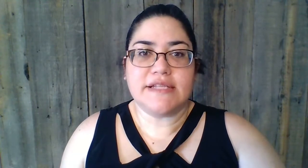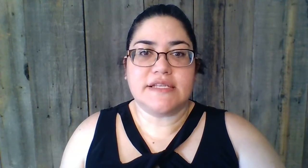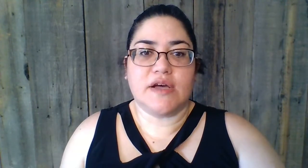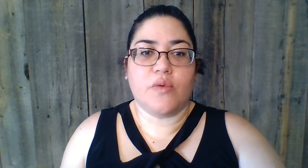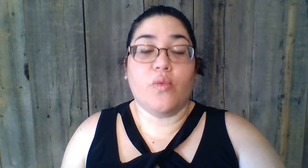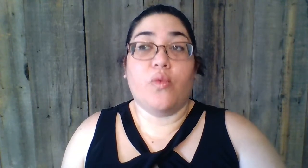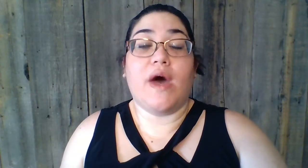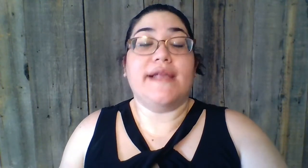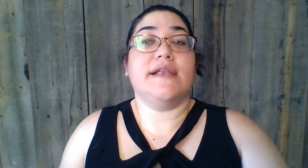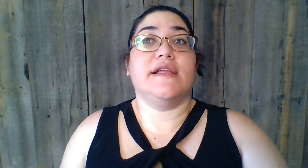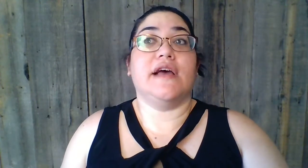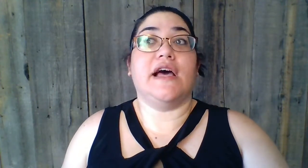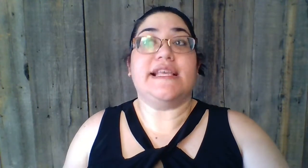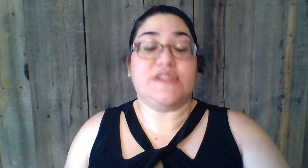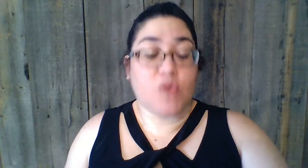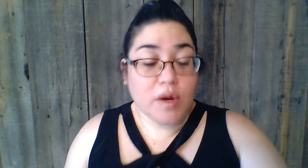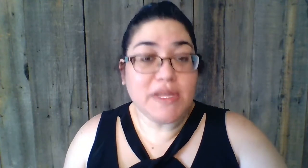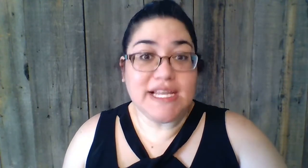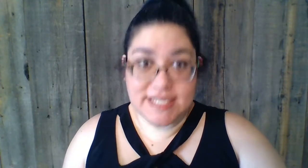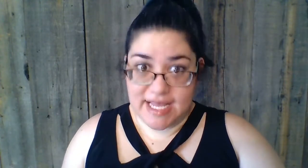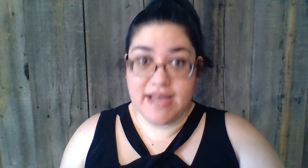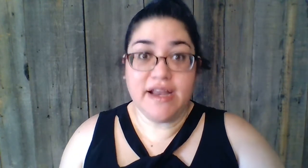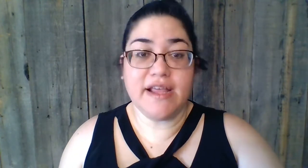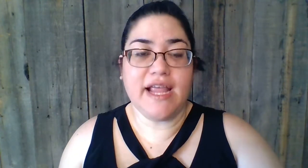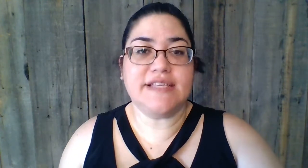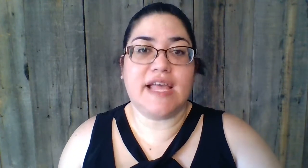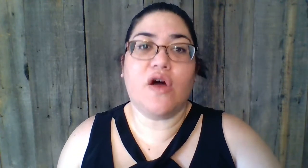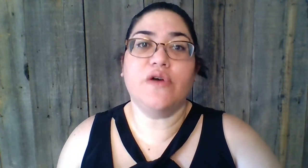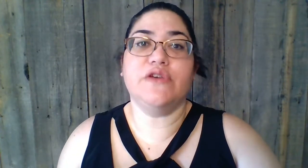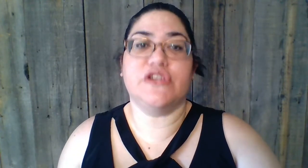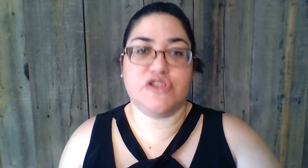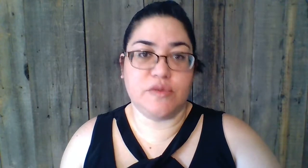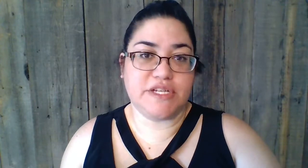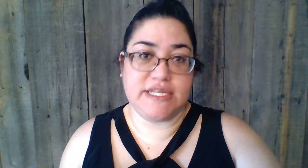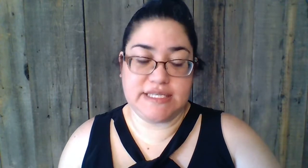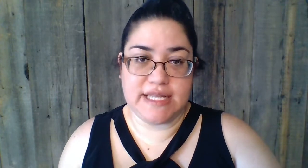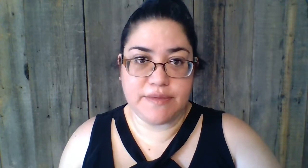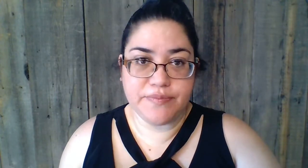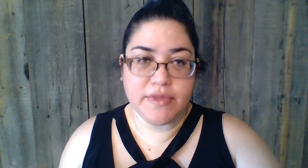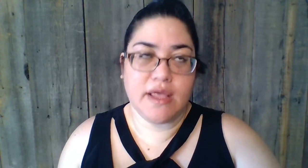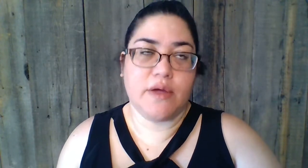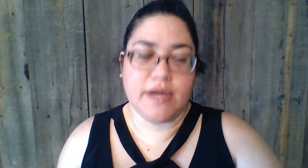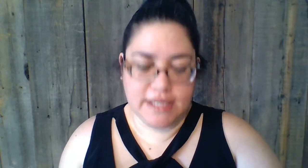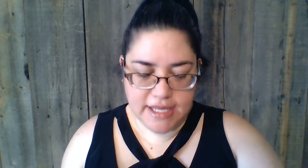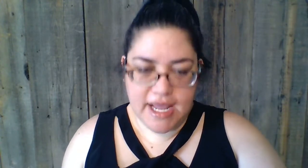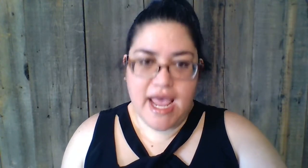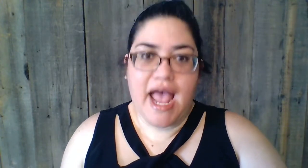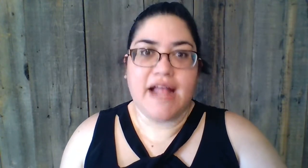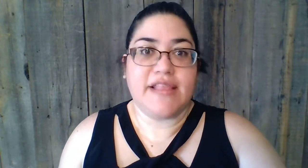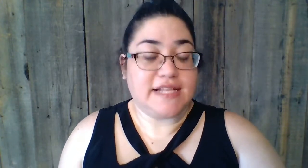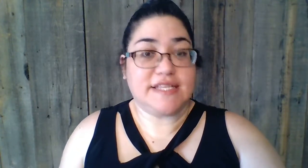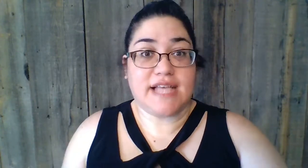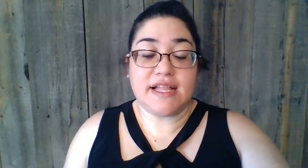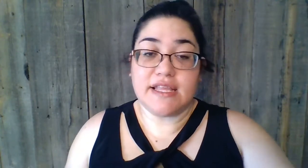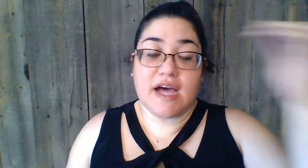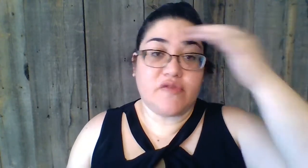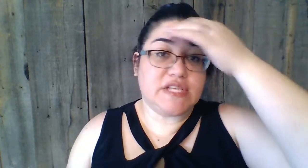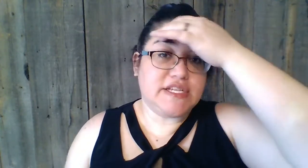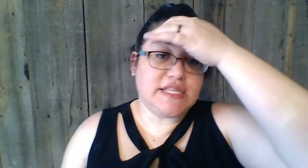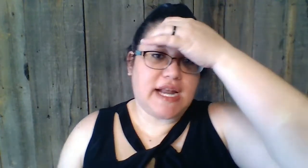And what is normally said is that, oh, you took too much insulin, right? And that's exactly the conversation that